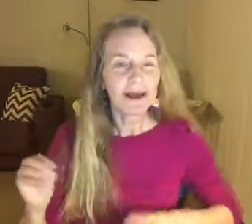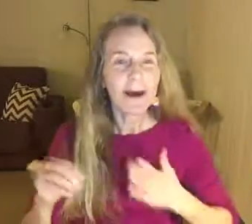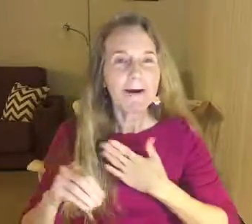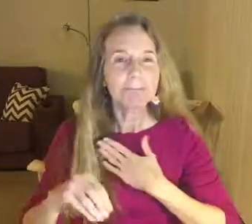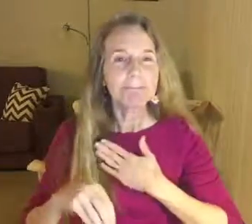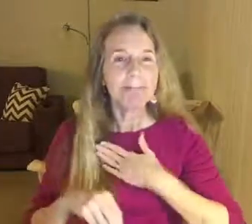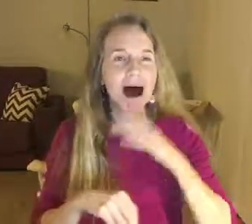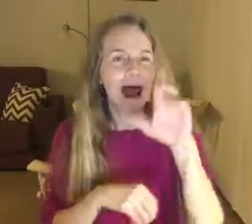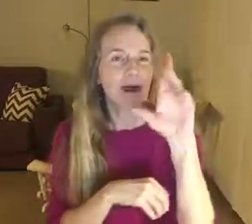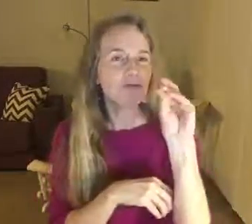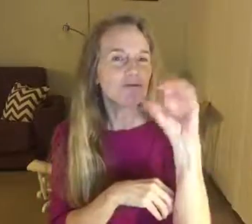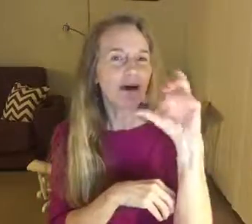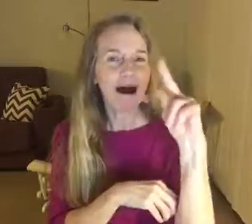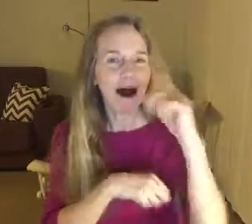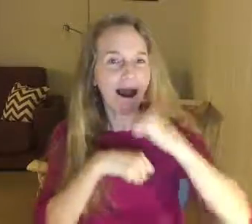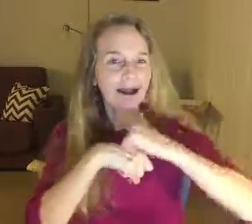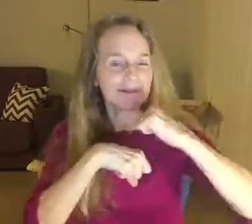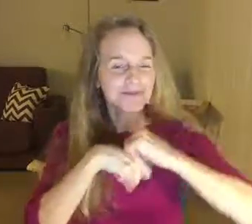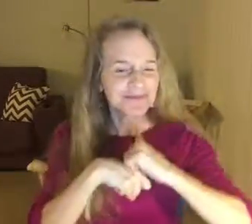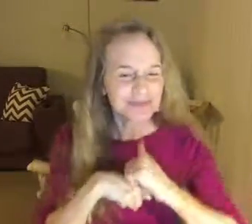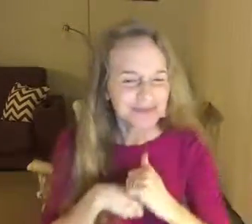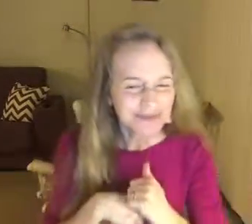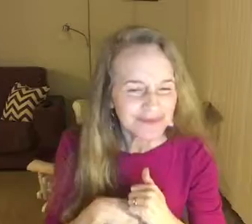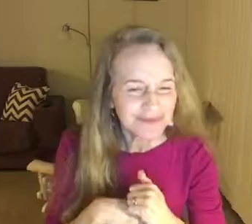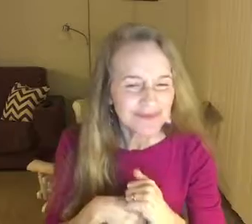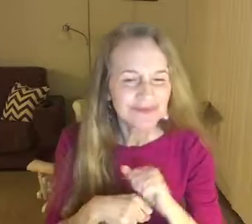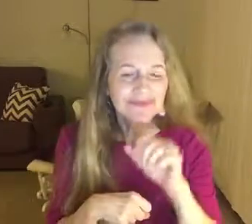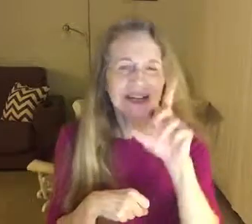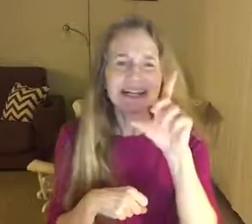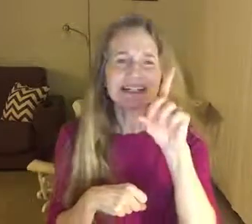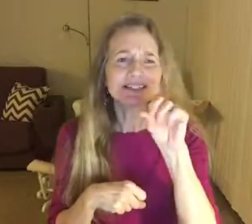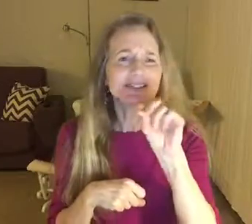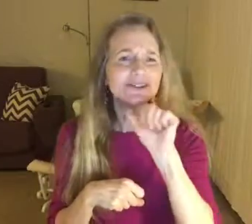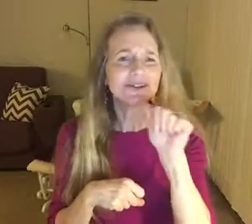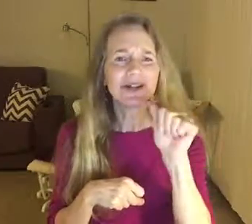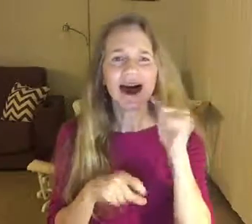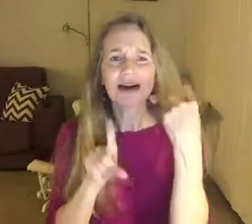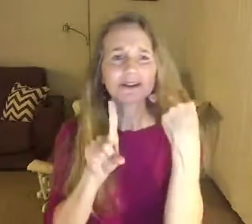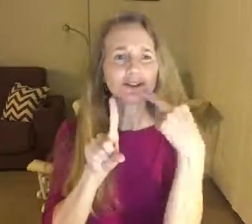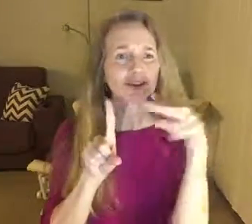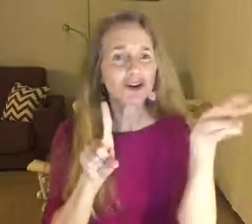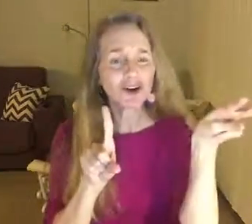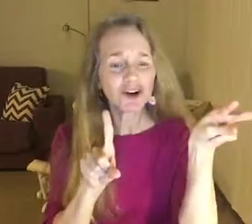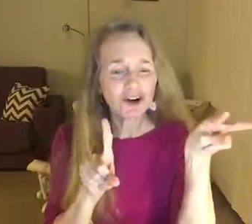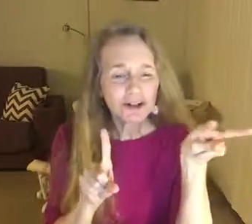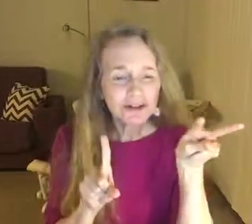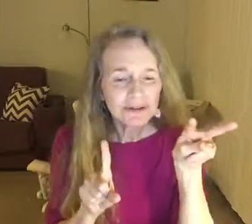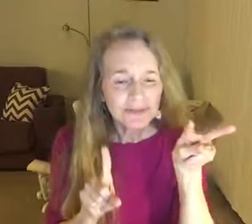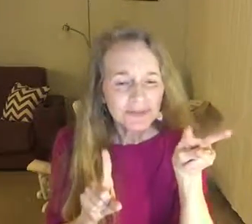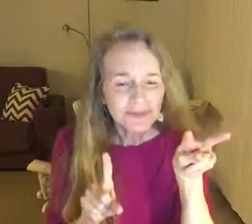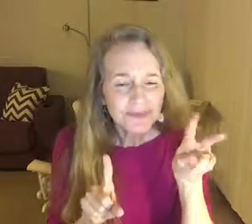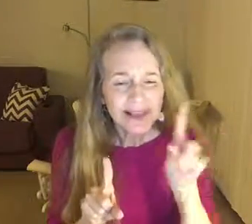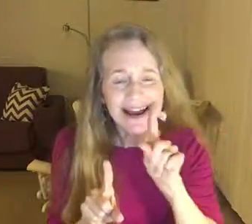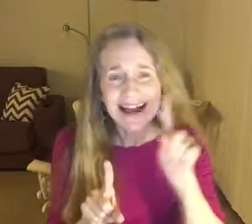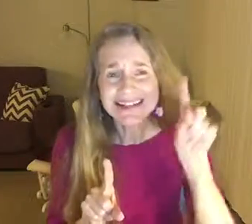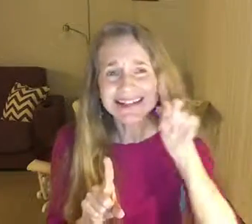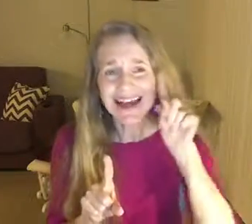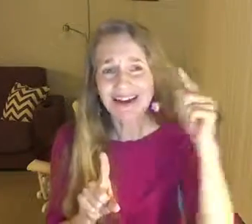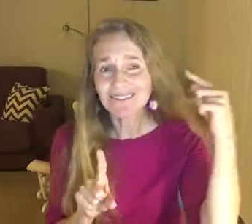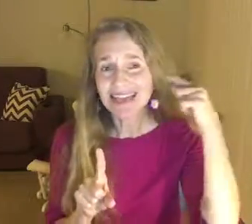my rock. Do not turn a deaf